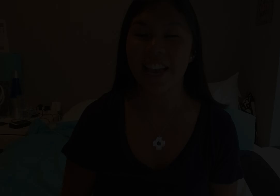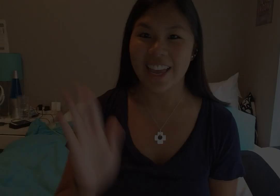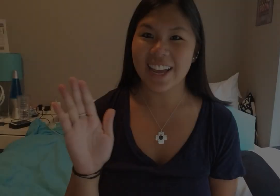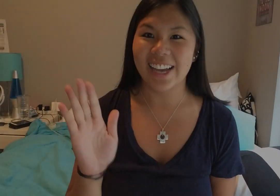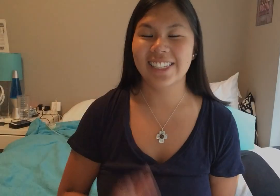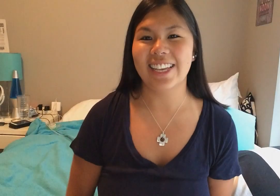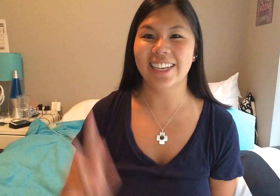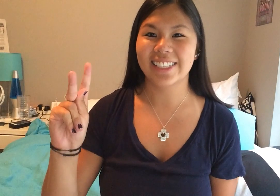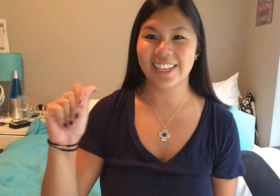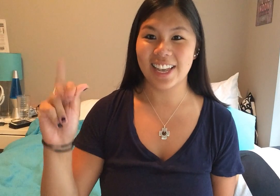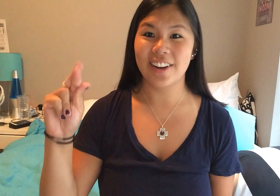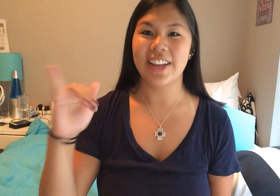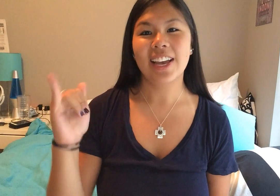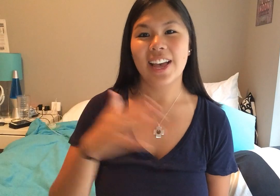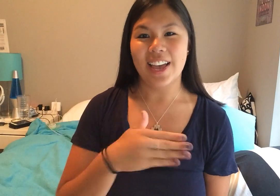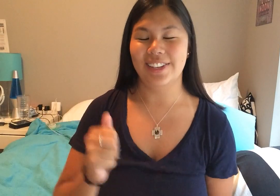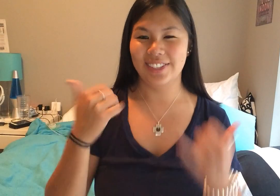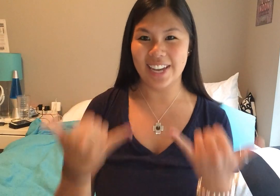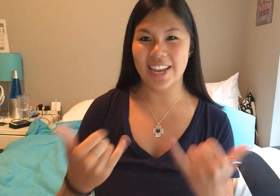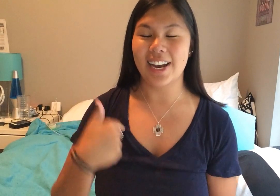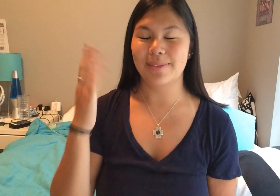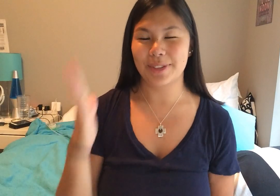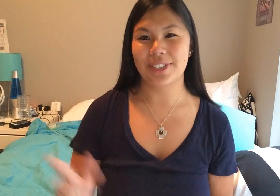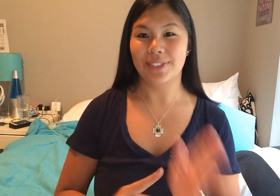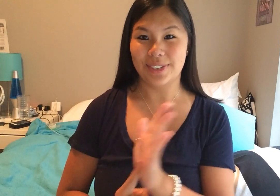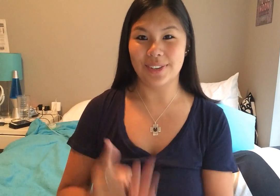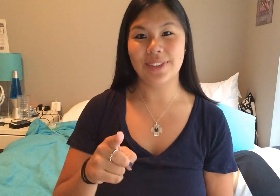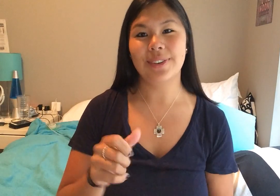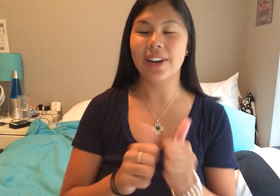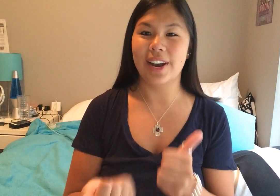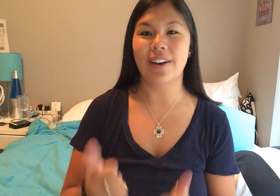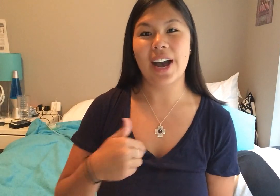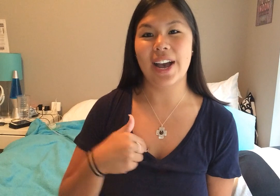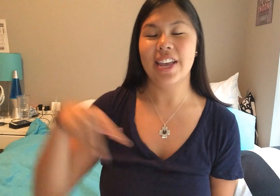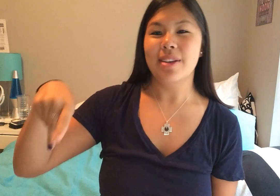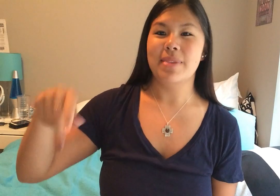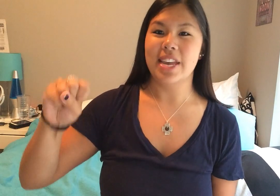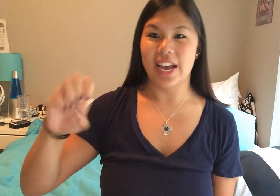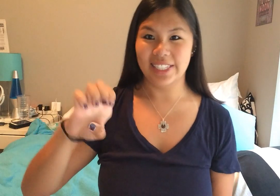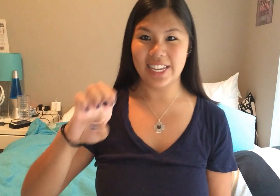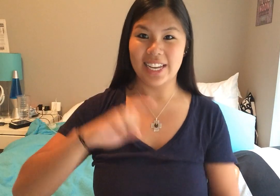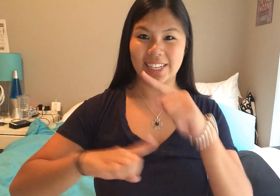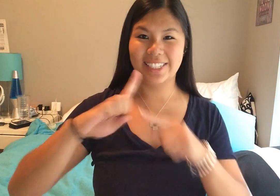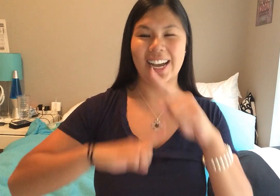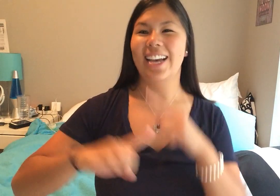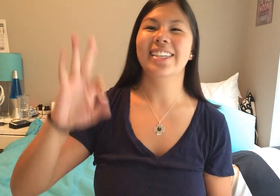Hey guys, it's Kari, and today I'm going to show you how I, P-S-E, signed